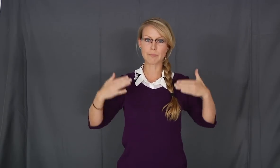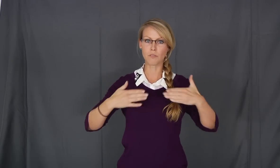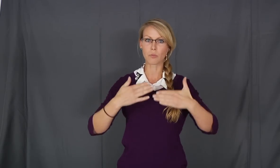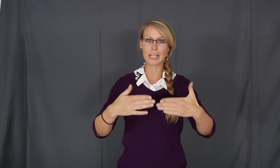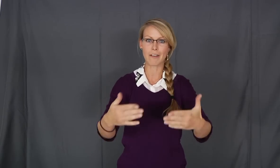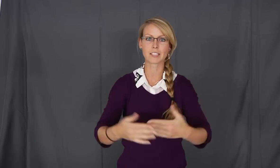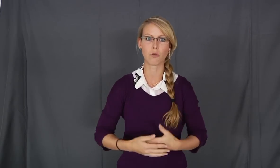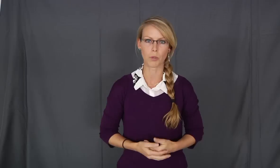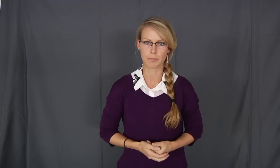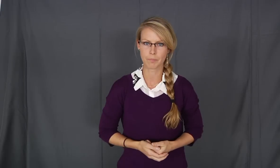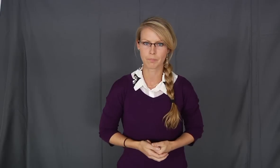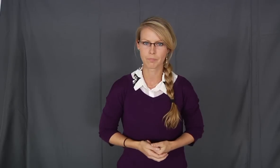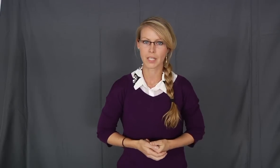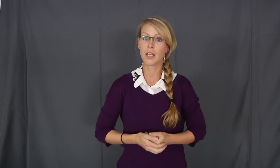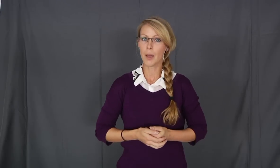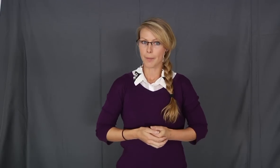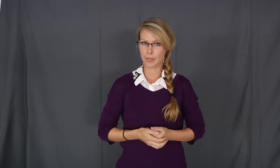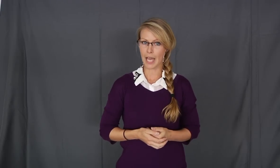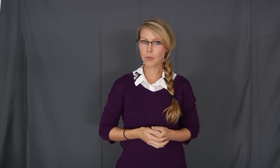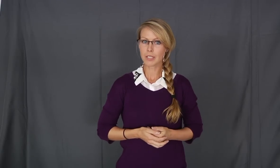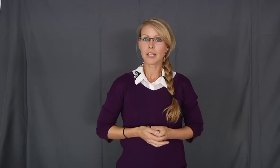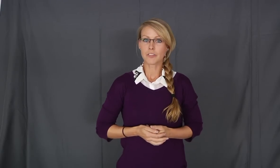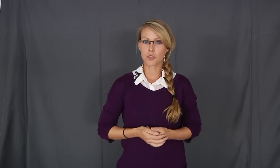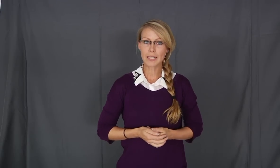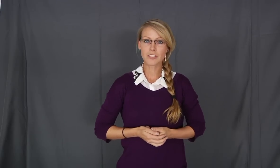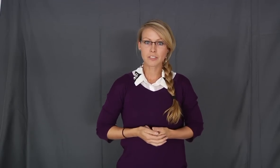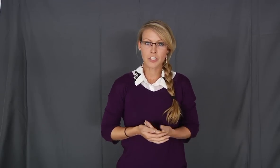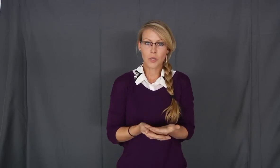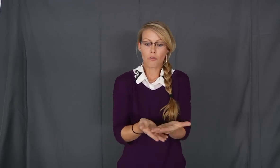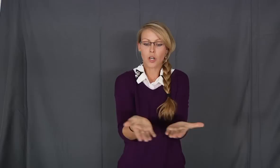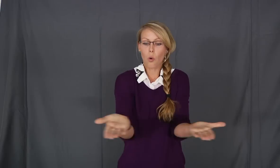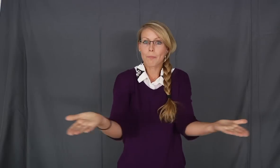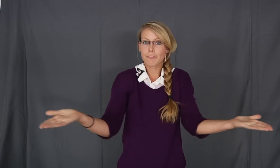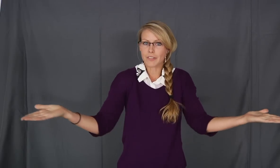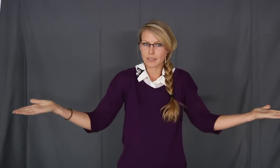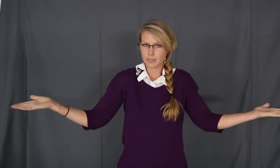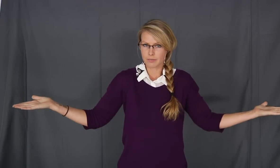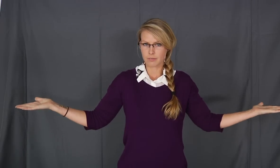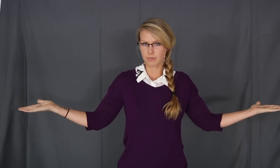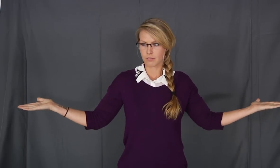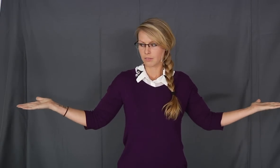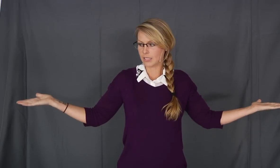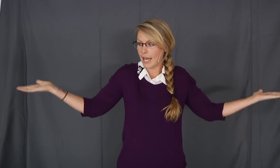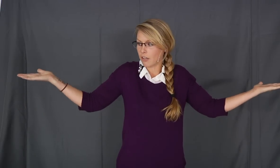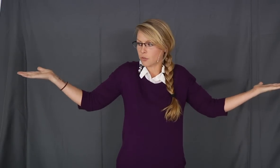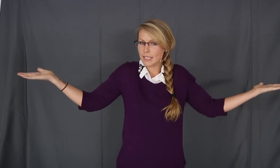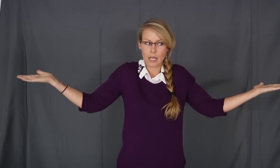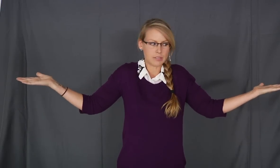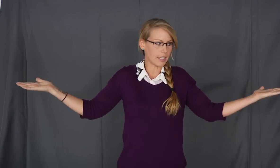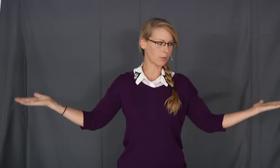is moving really fast forward. But now the train is continuing over an open field. The lack of trees outside the